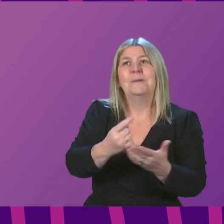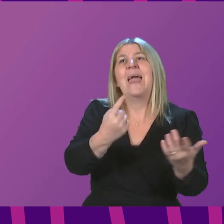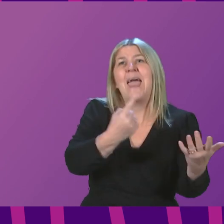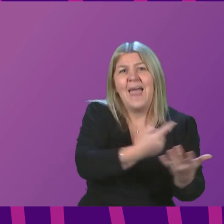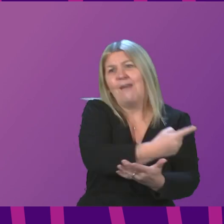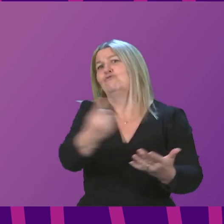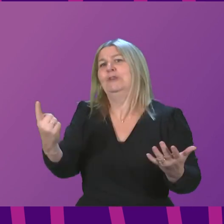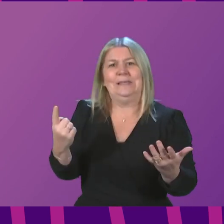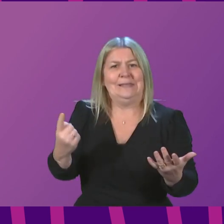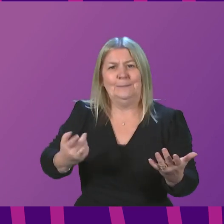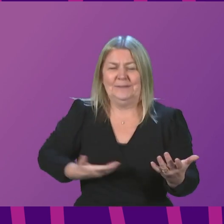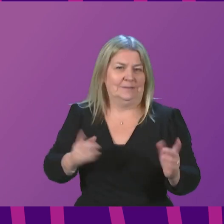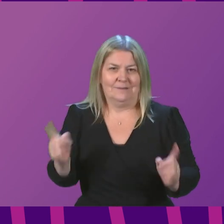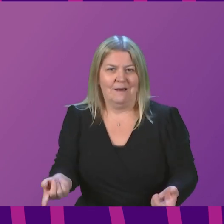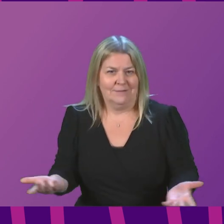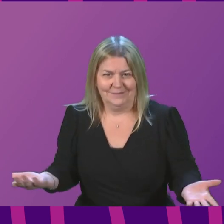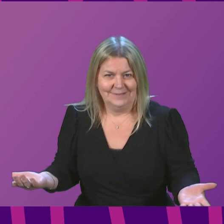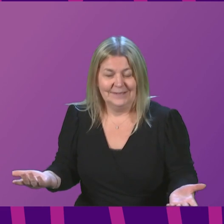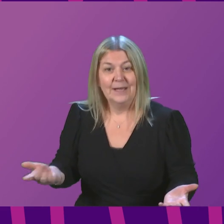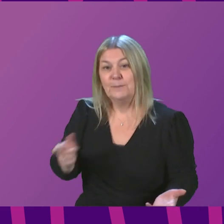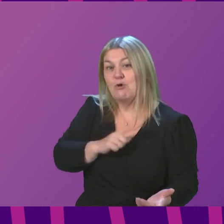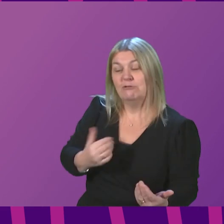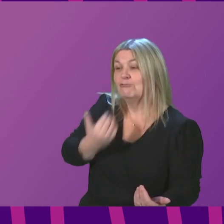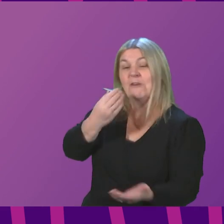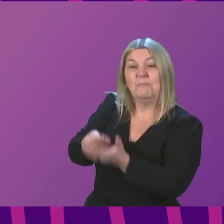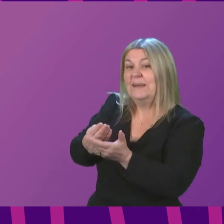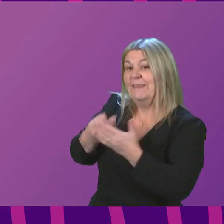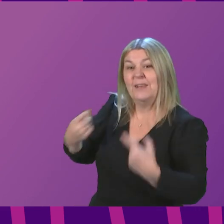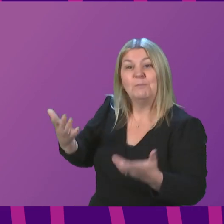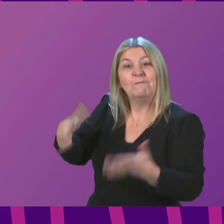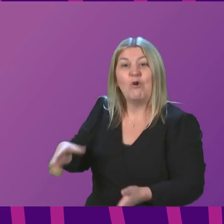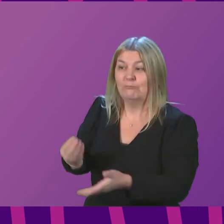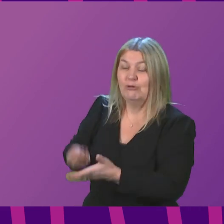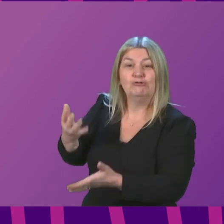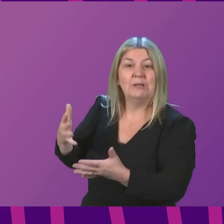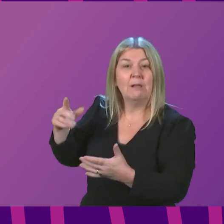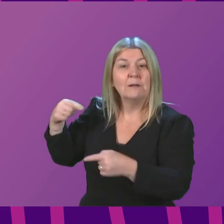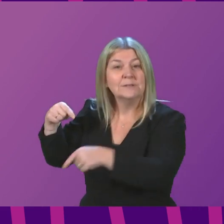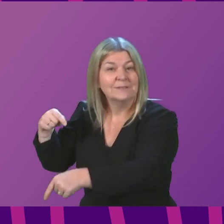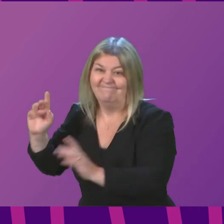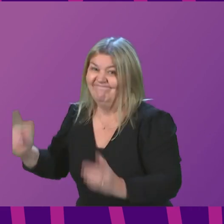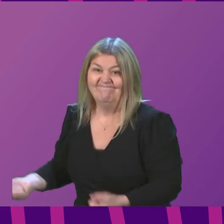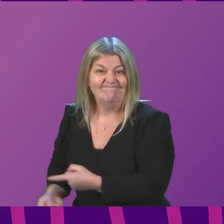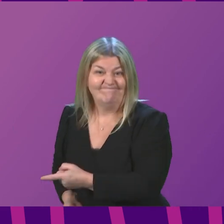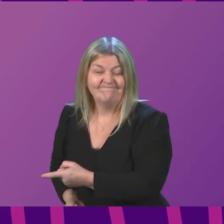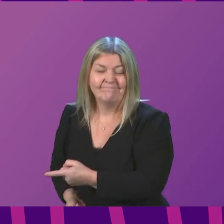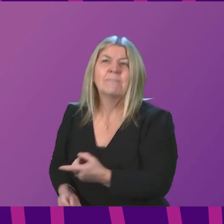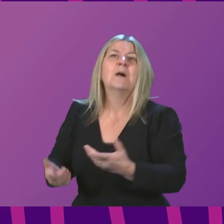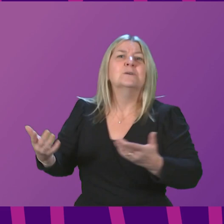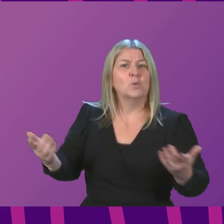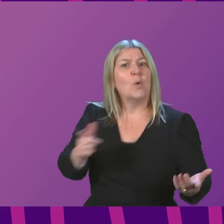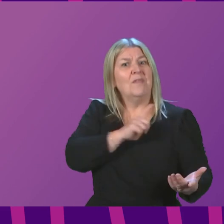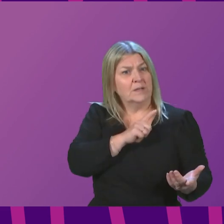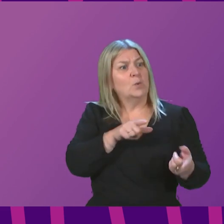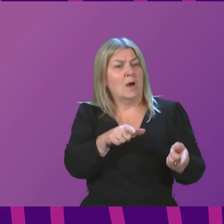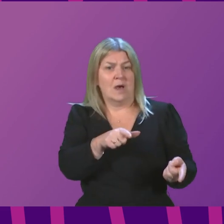being made available by the Treasury, which is why I hope all members, including the member here, will join with us in calling